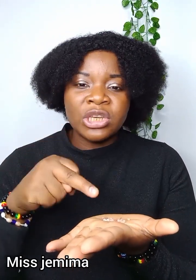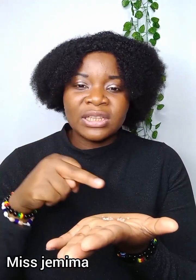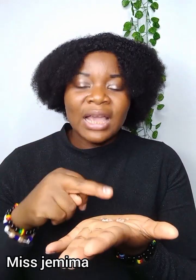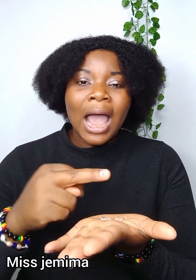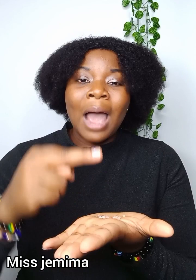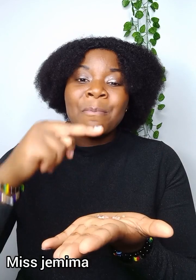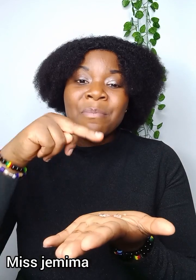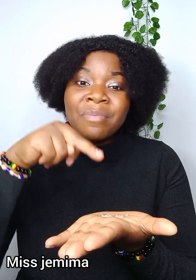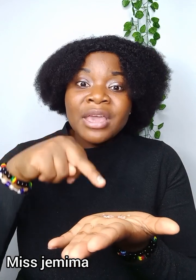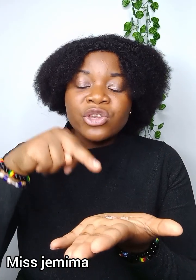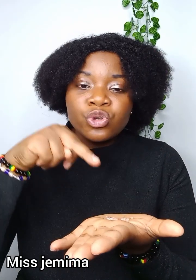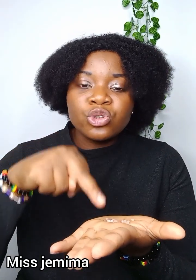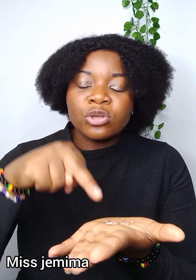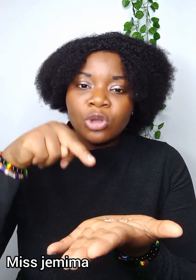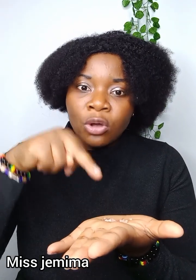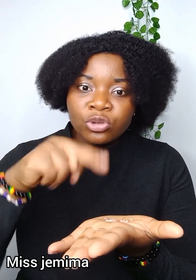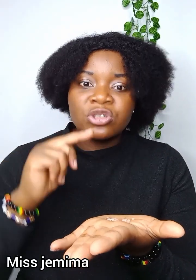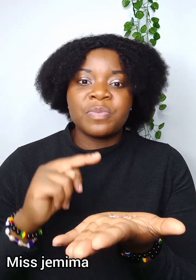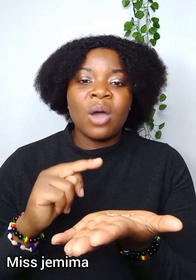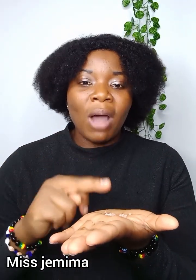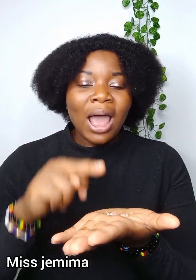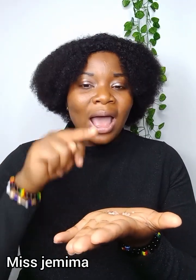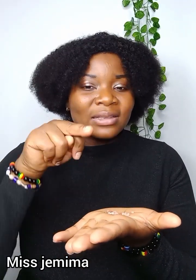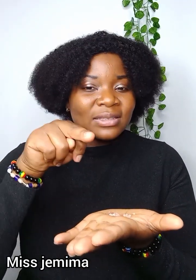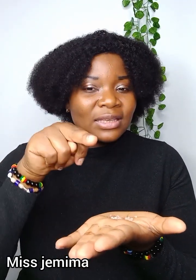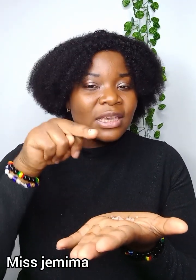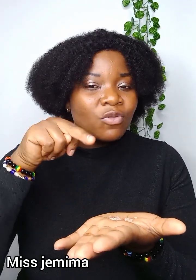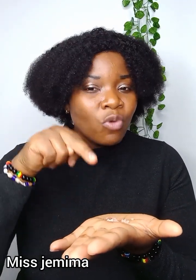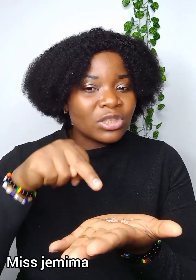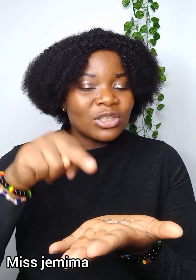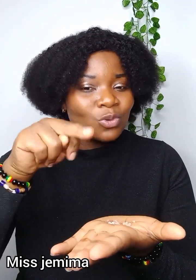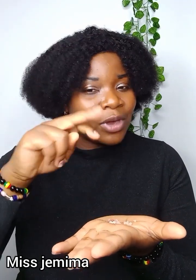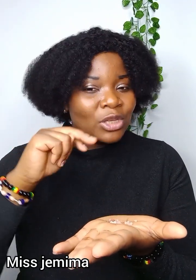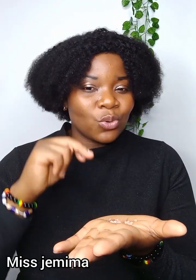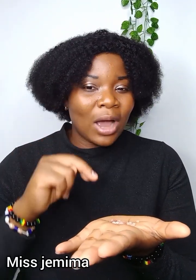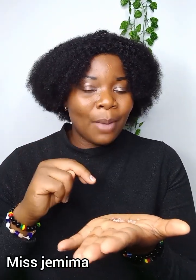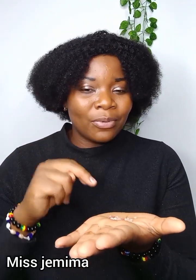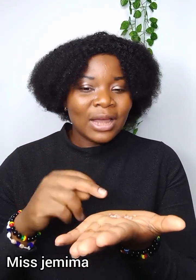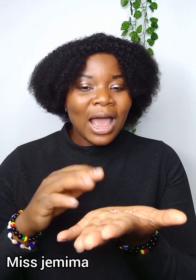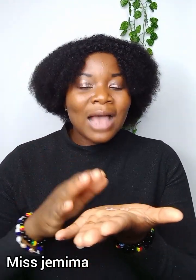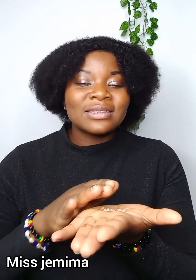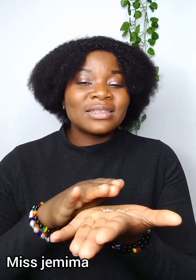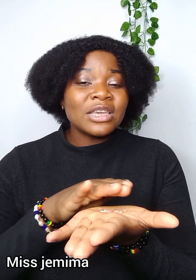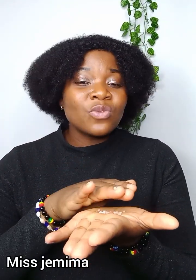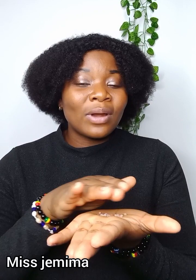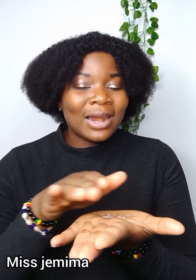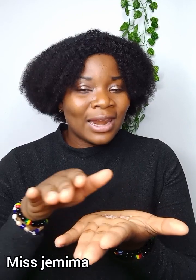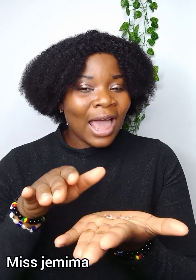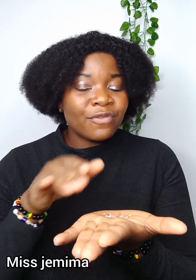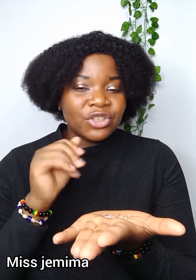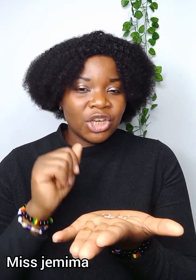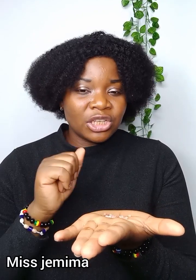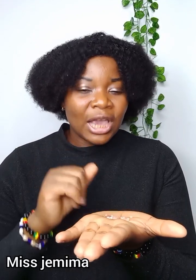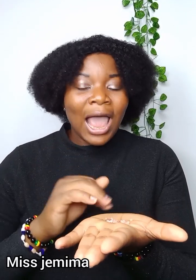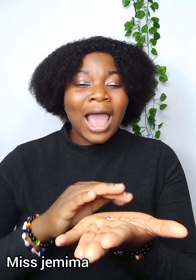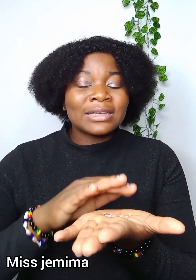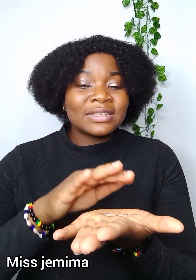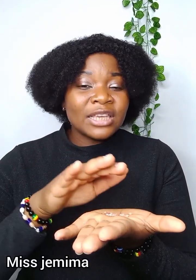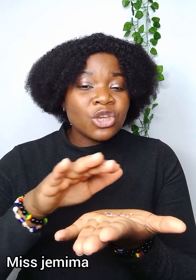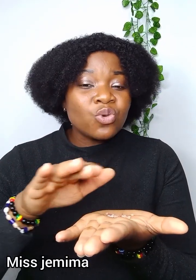it and make use of all those power and see what is going to happen and see your life change and see you